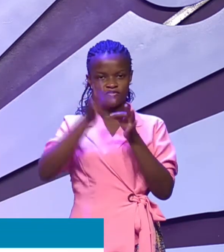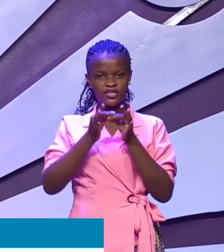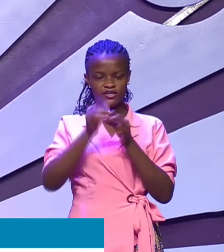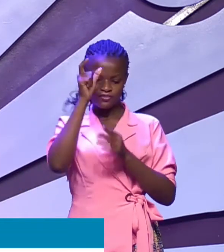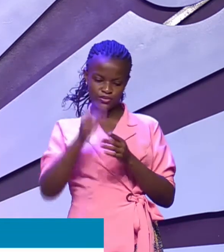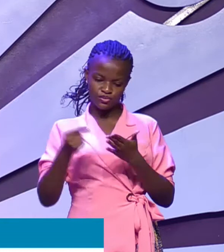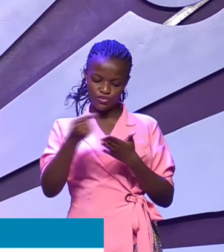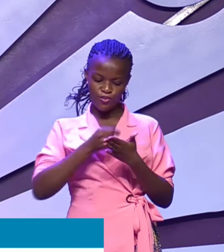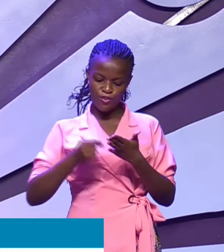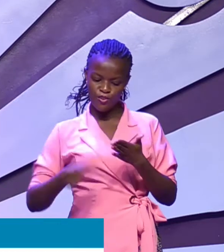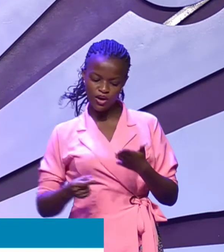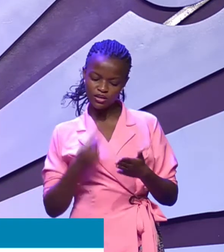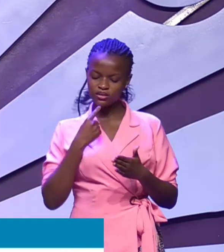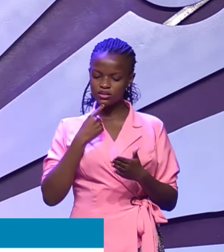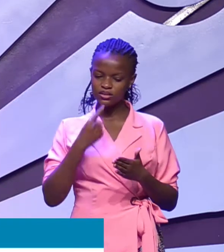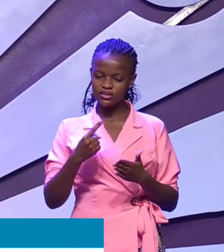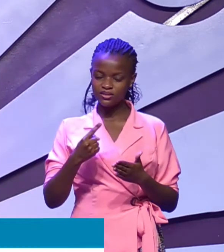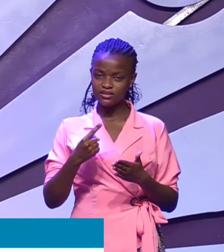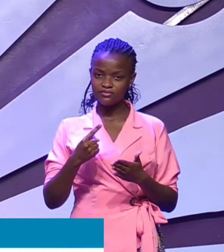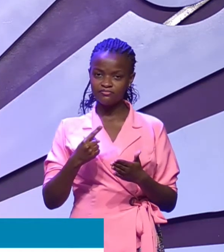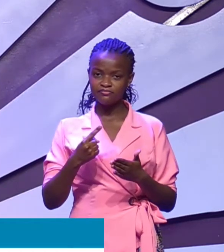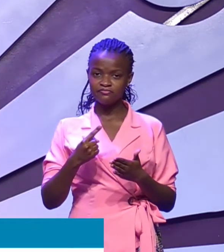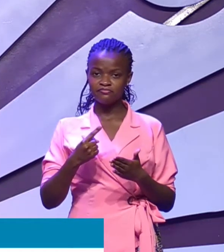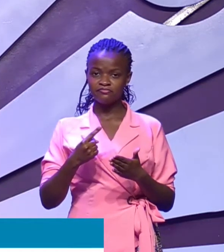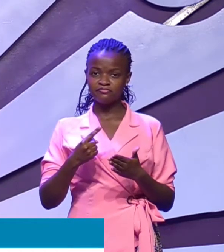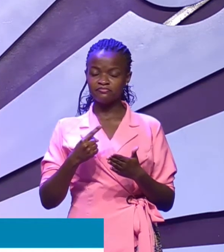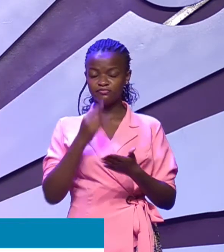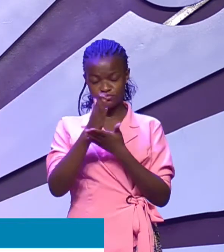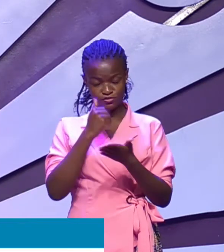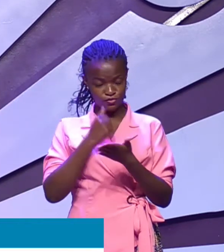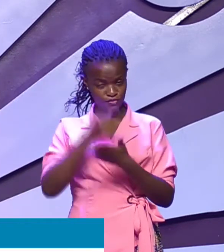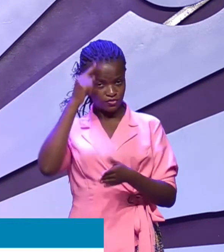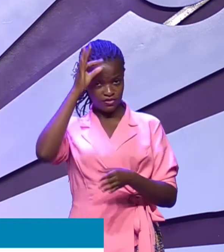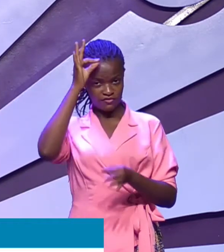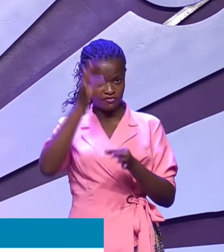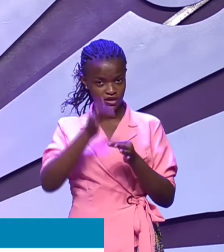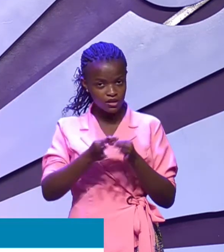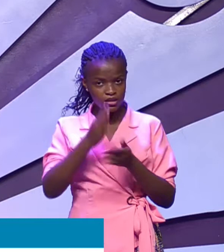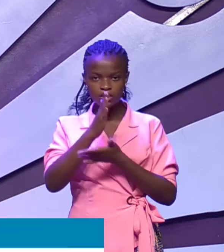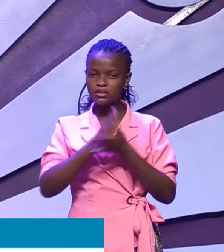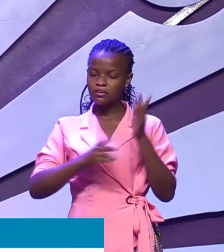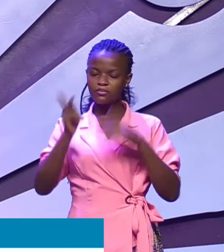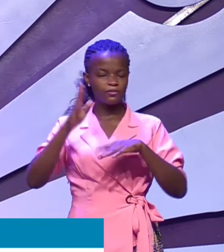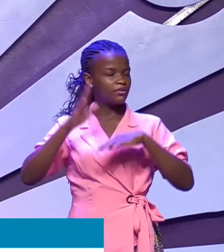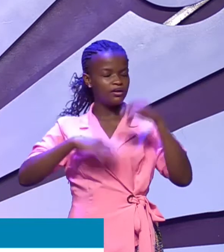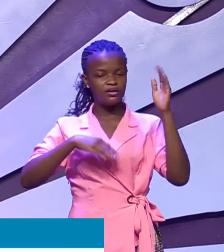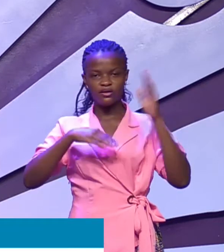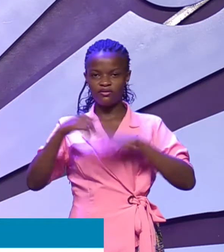gives us this statement that by faith, some people did not receive their promise.